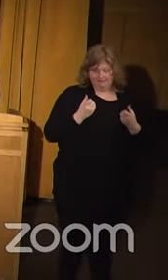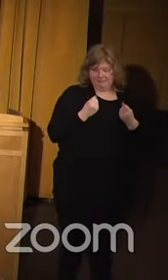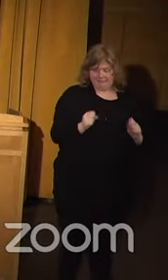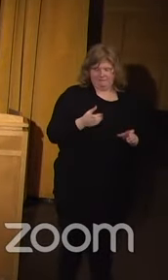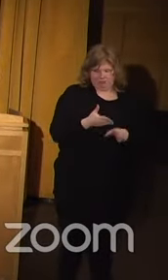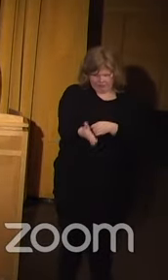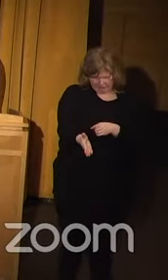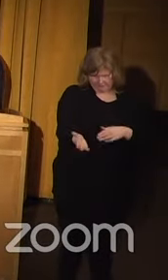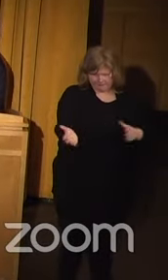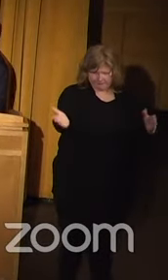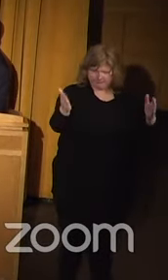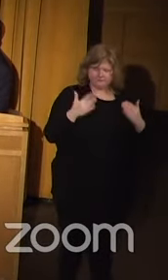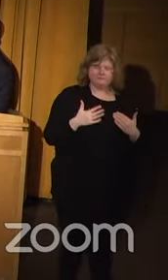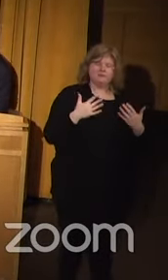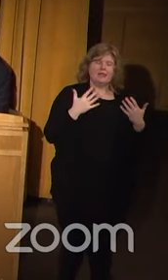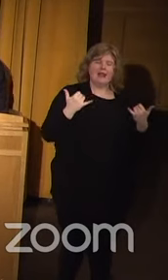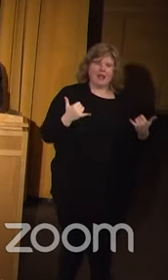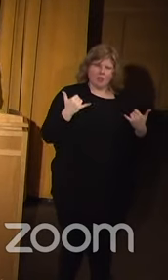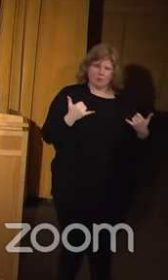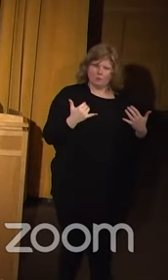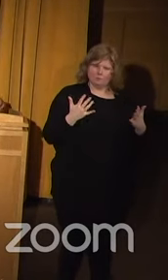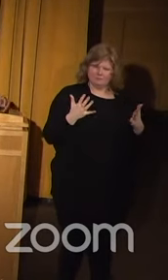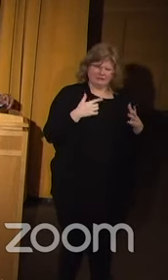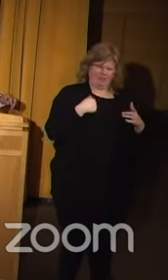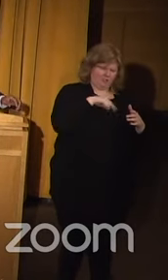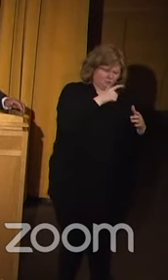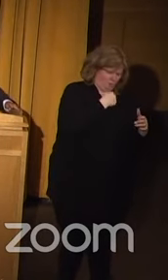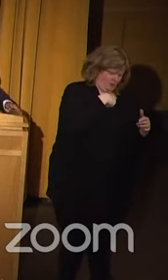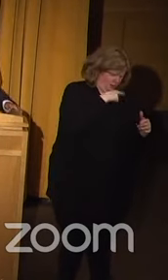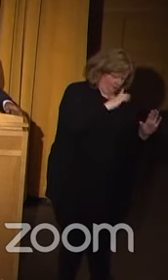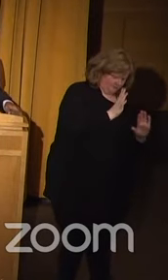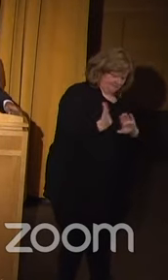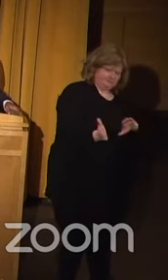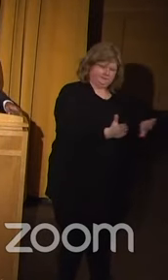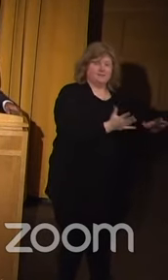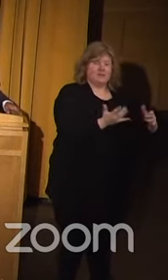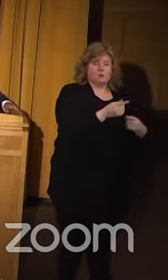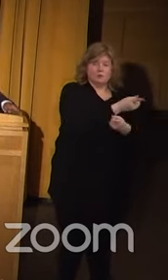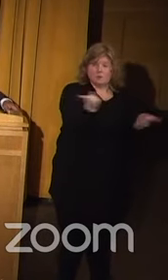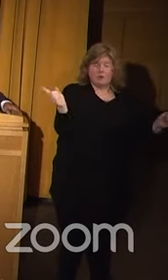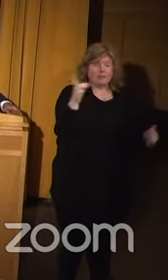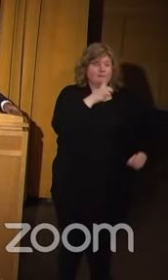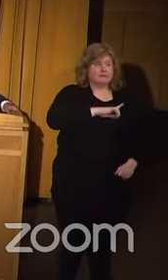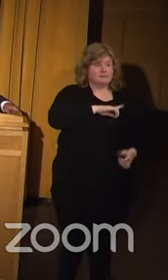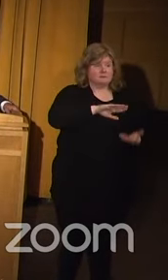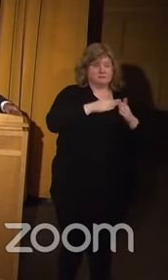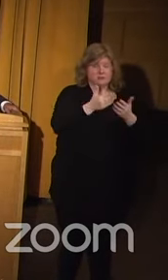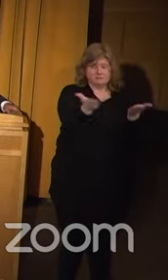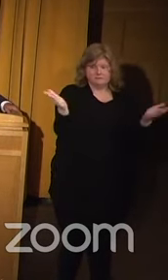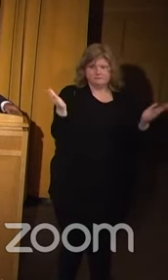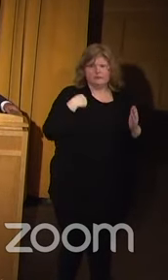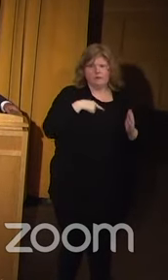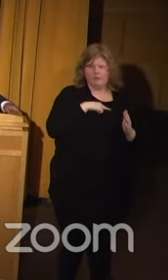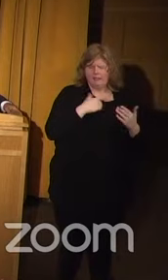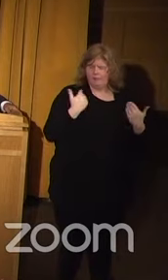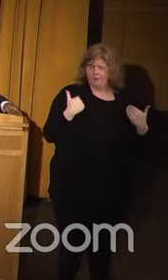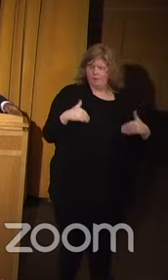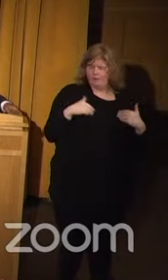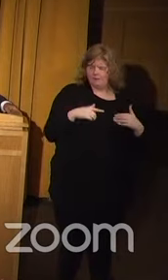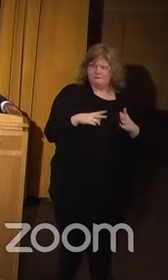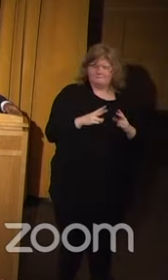So enough about us, as they say, and now let's talk about you all, the Minneapolis community. We were very